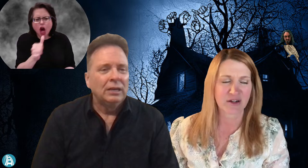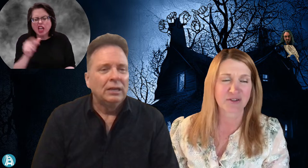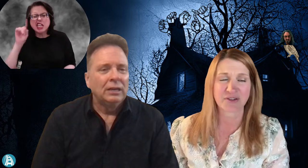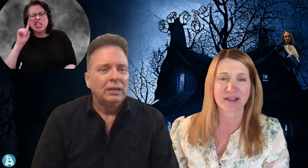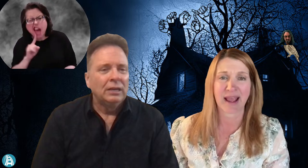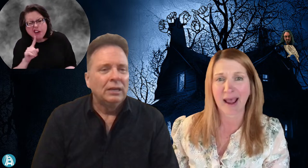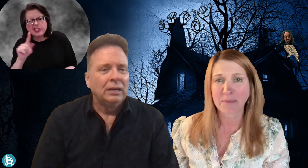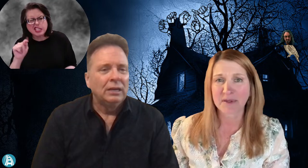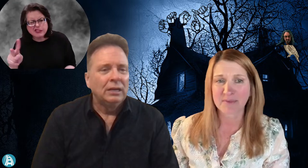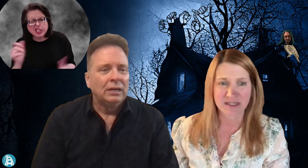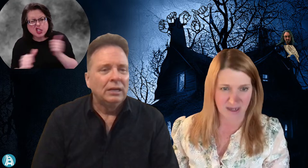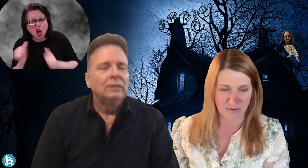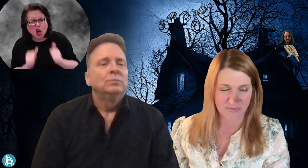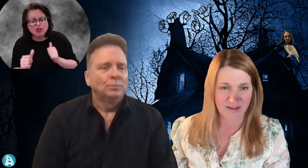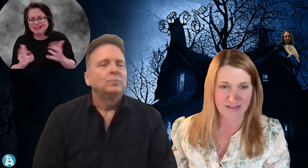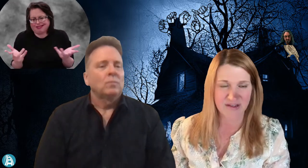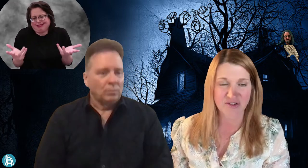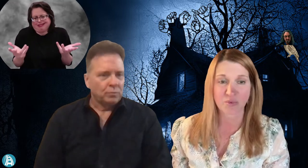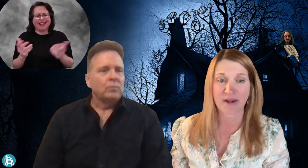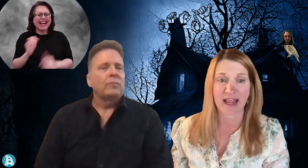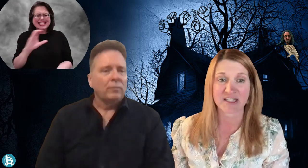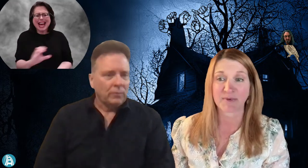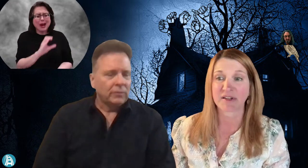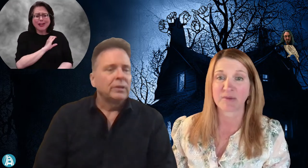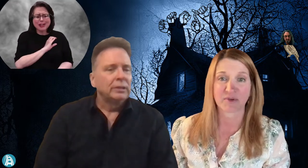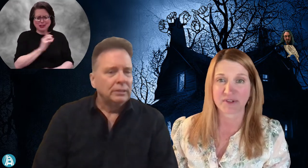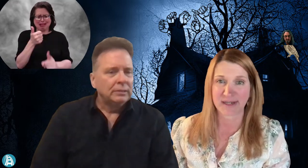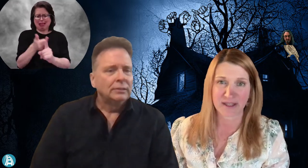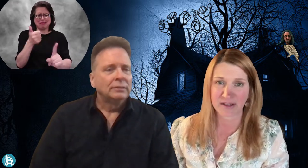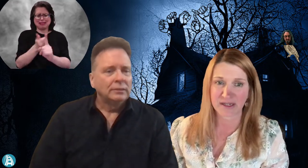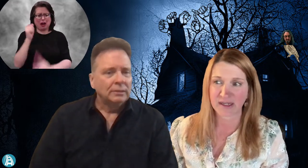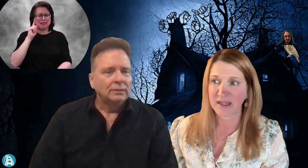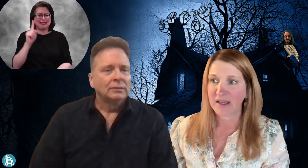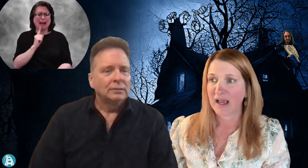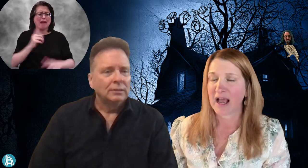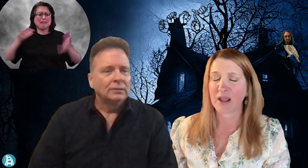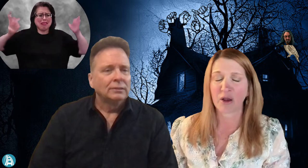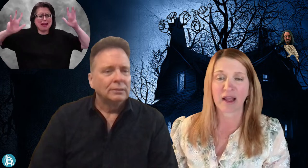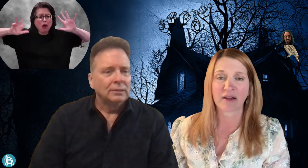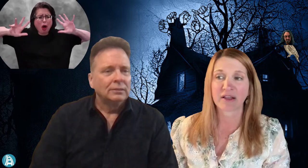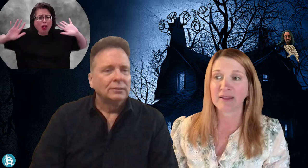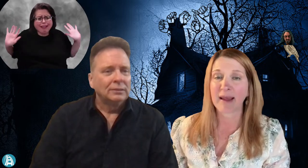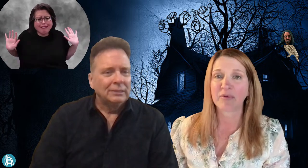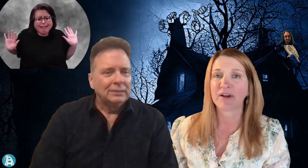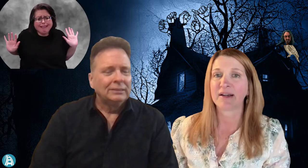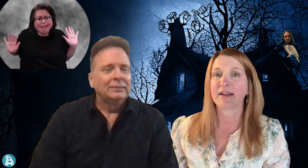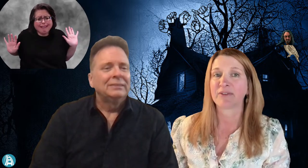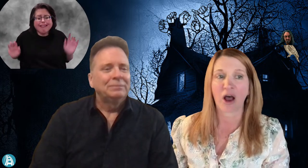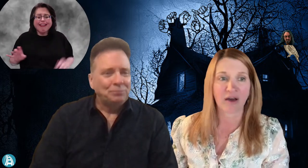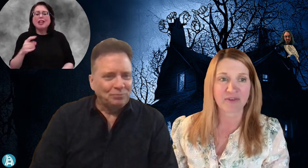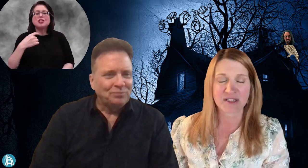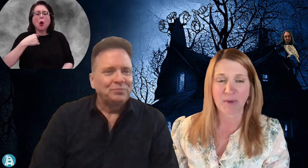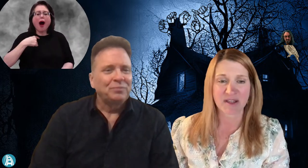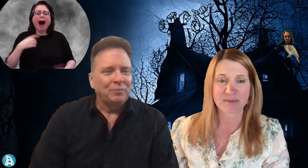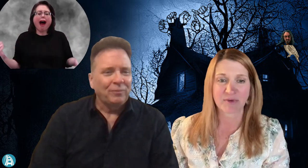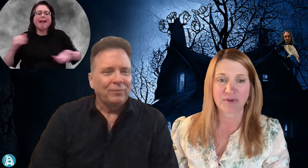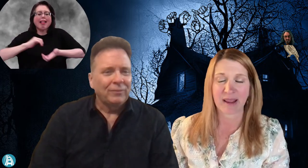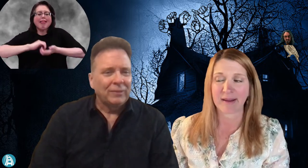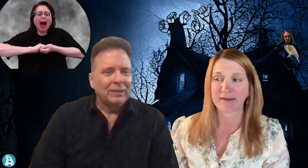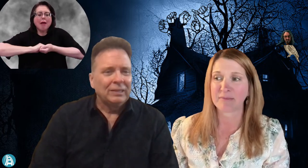characters that happen to be deaf. And that's just one aspect of the personality. I collaborate as often as possible, and